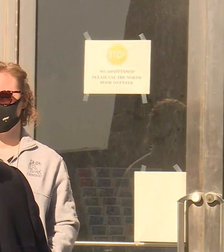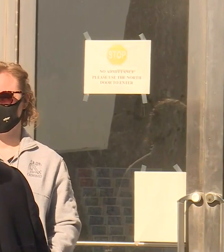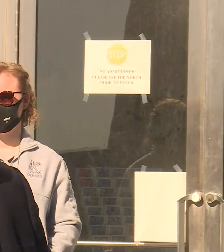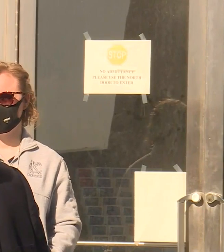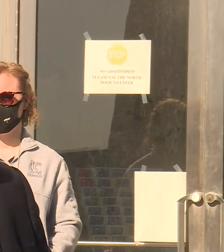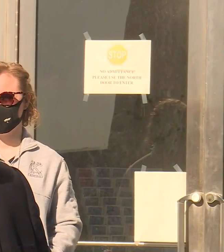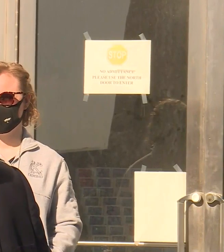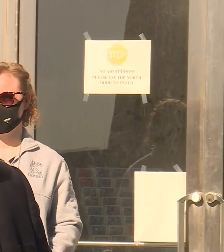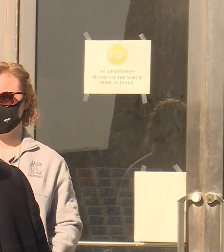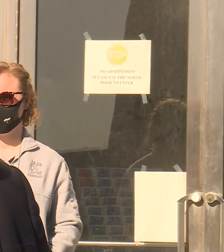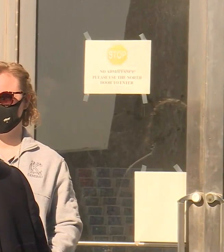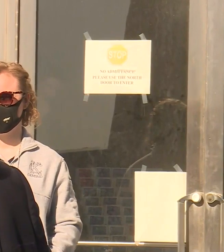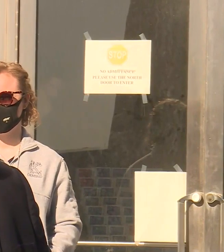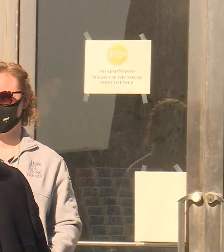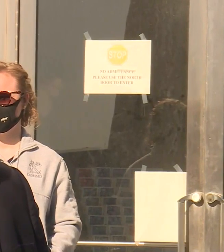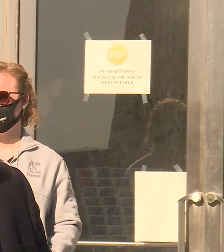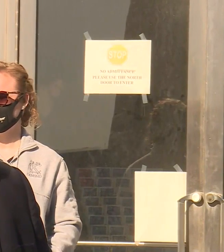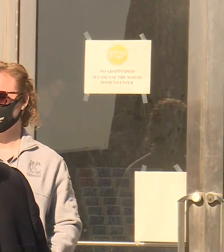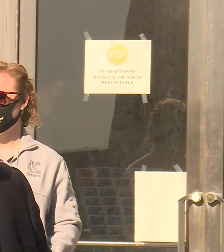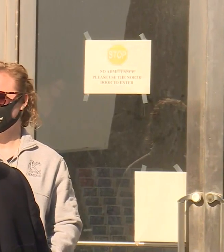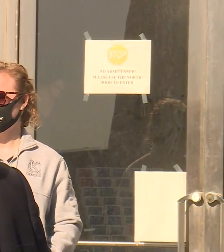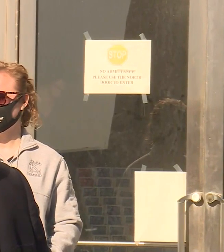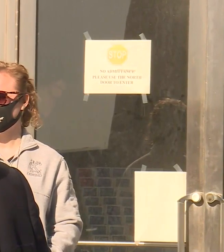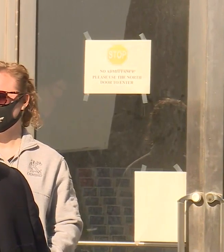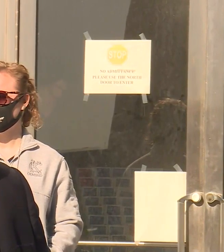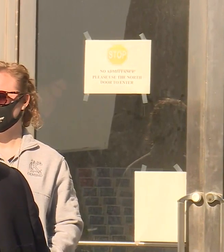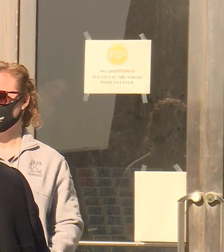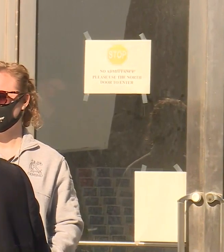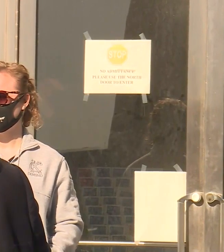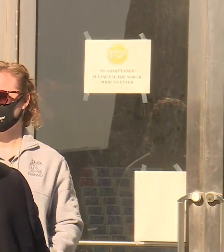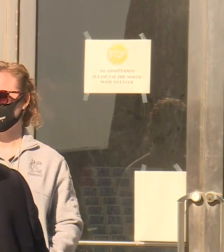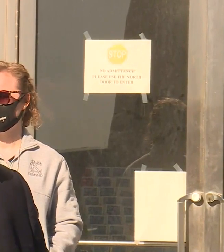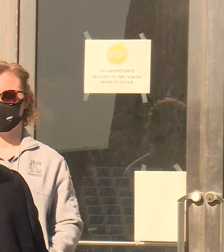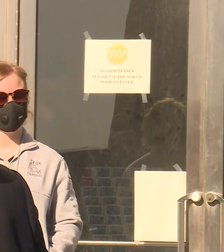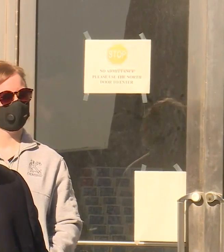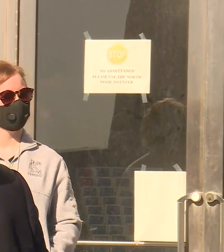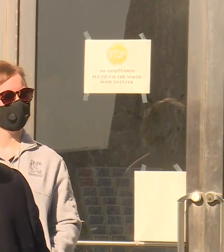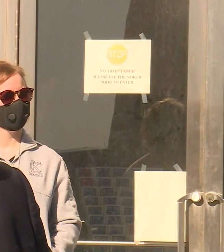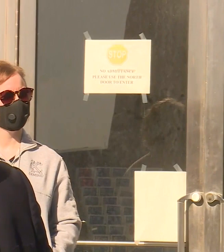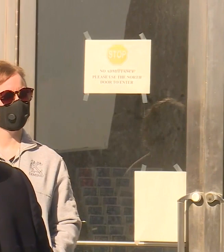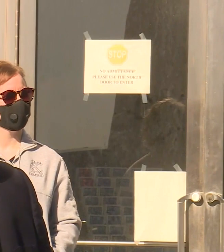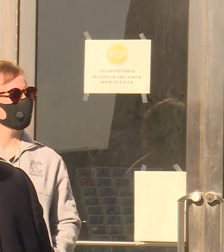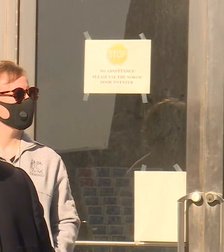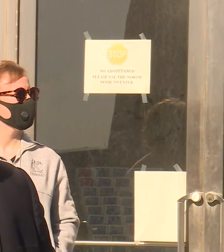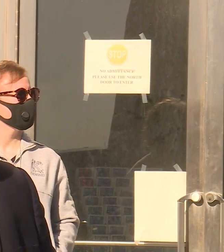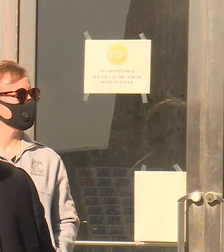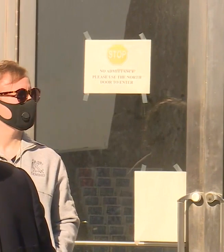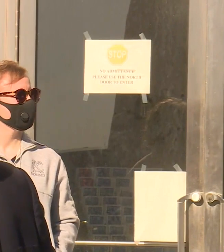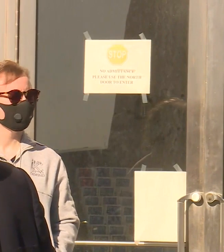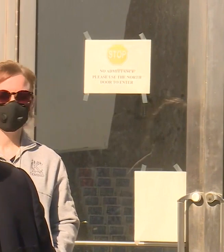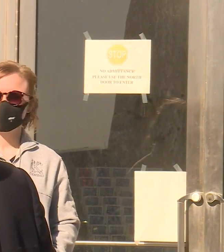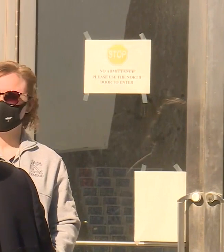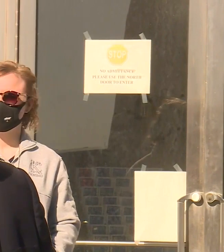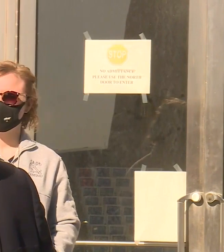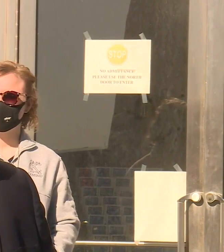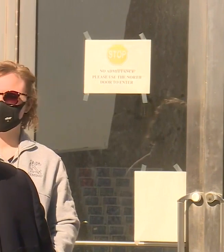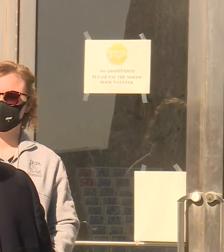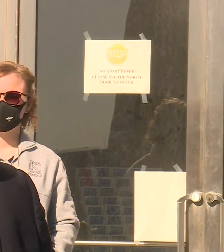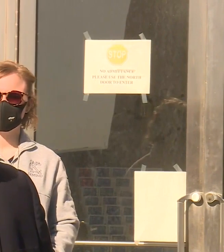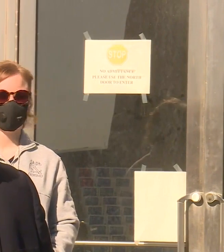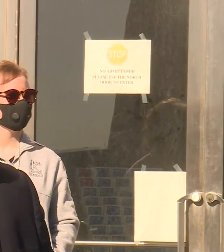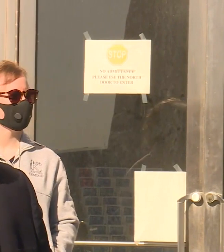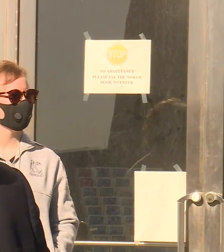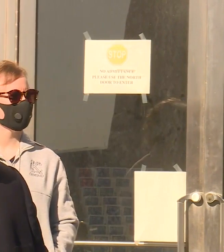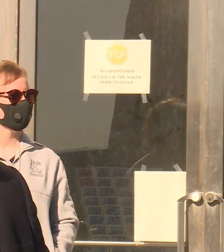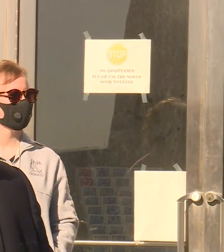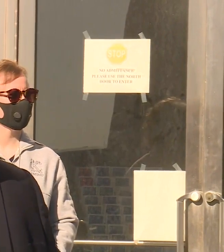safely as possible. And that's where I think we can work with them. And we have been working with a lot of churches to do it safer.